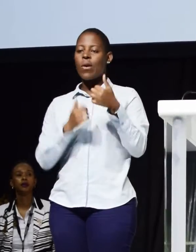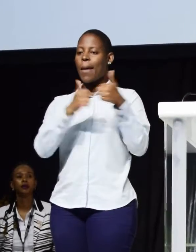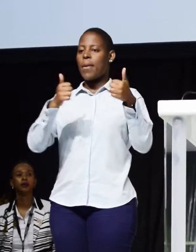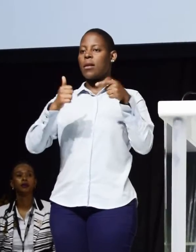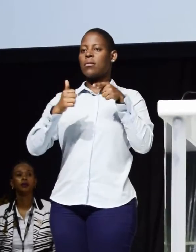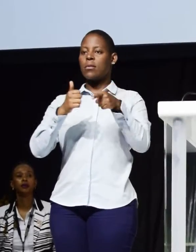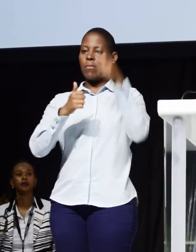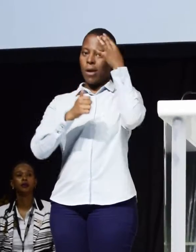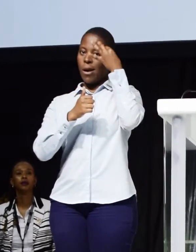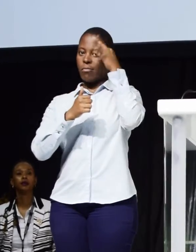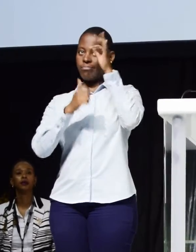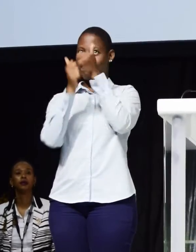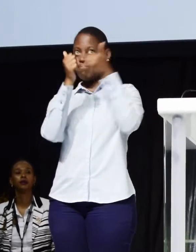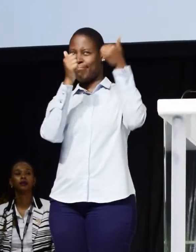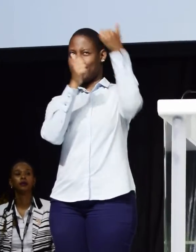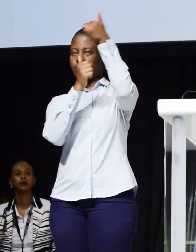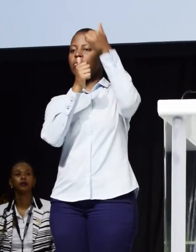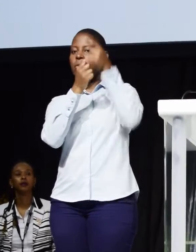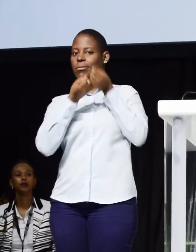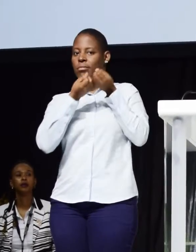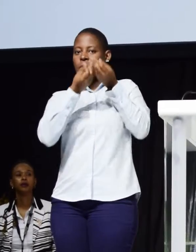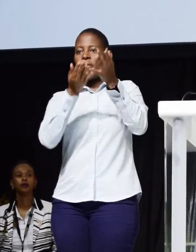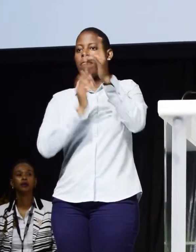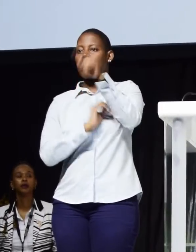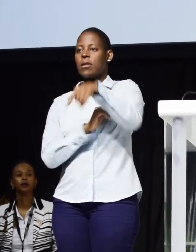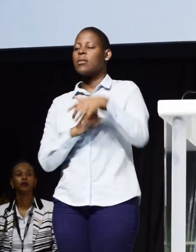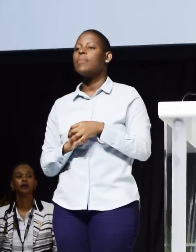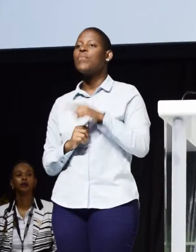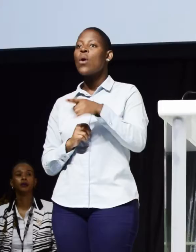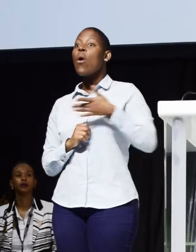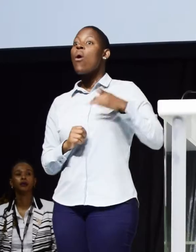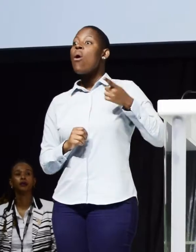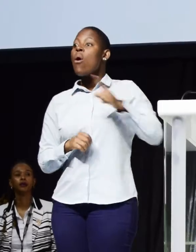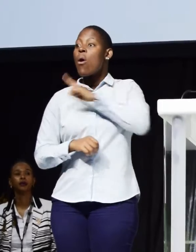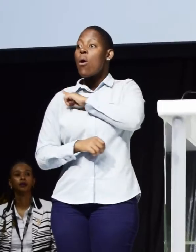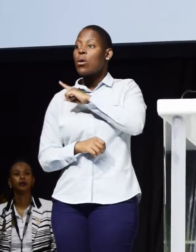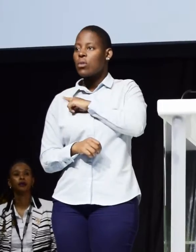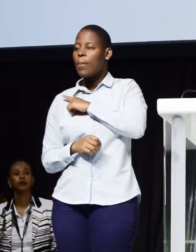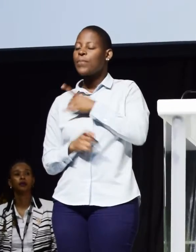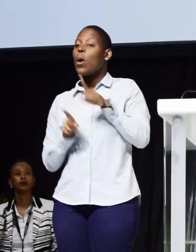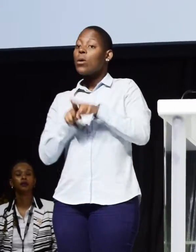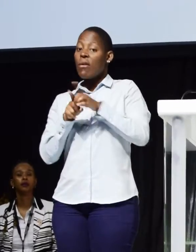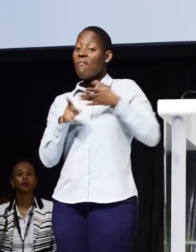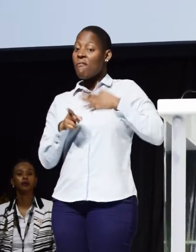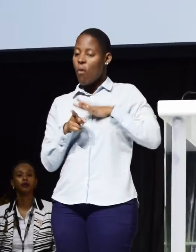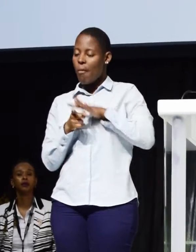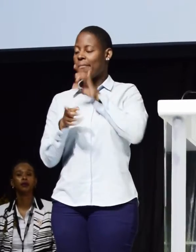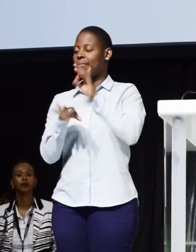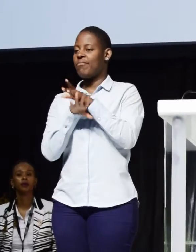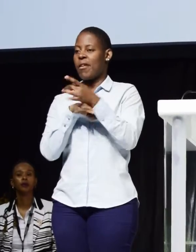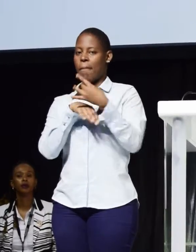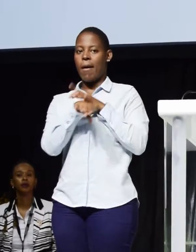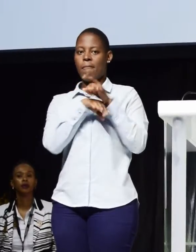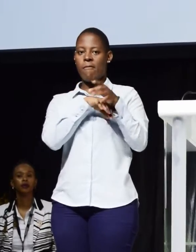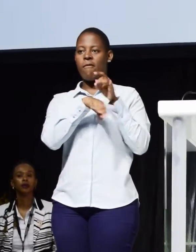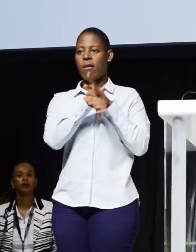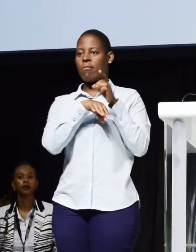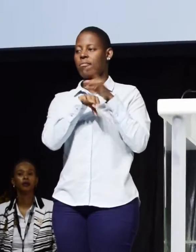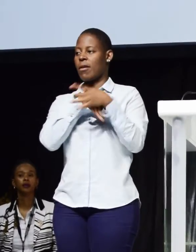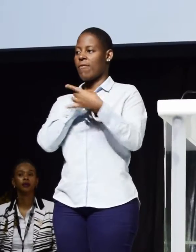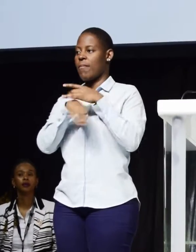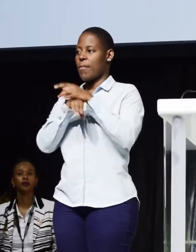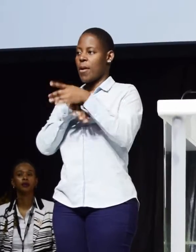Then, want to have regular feedback on the implication of the Social Compact.